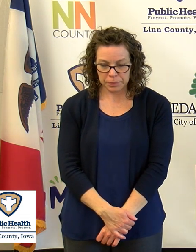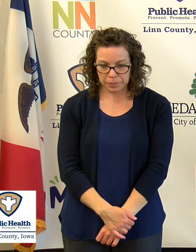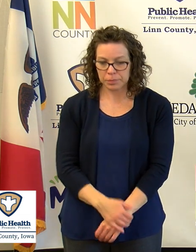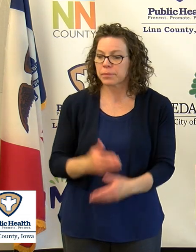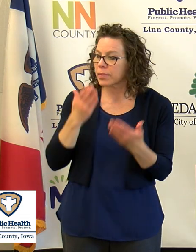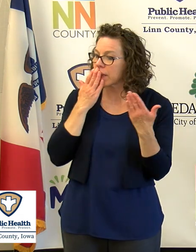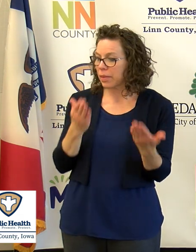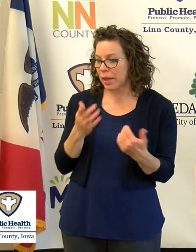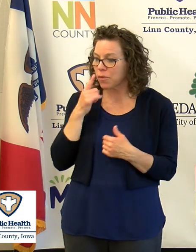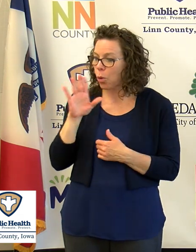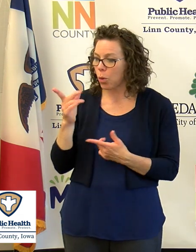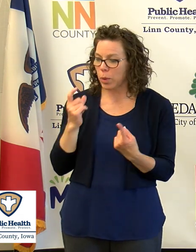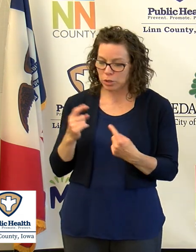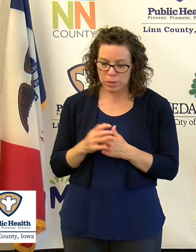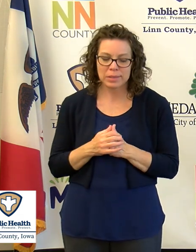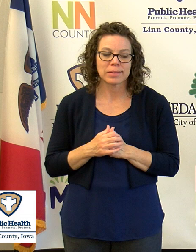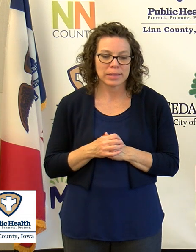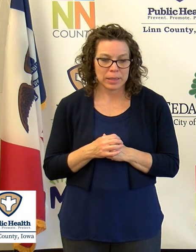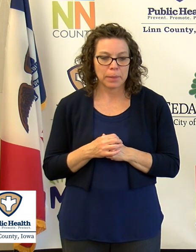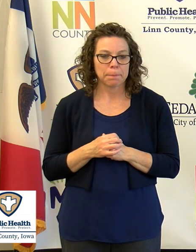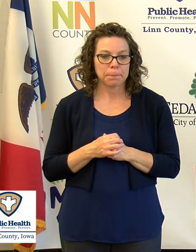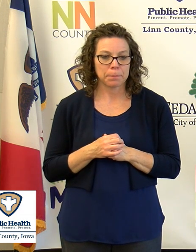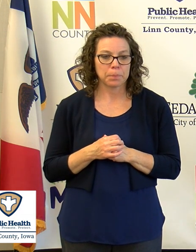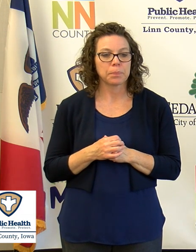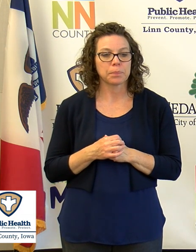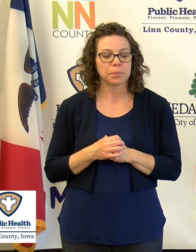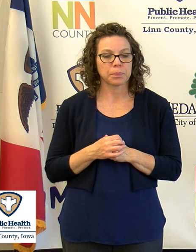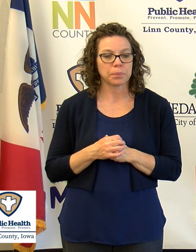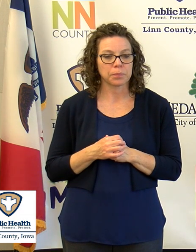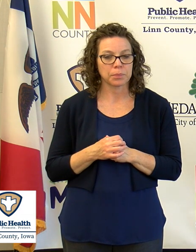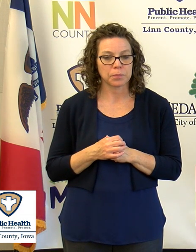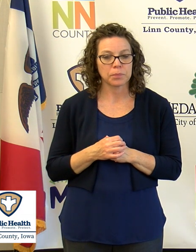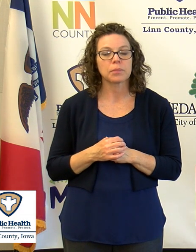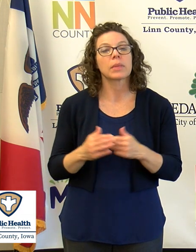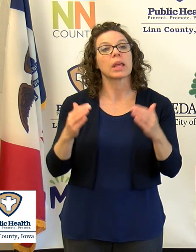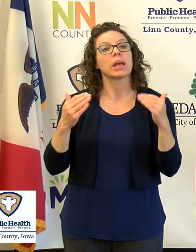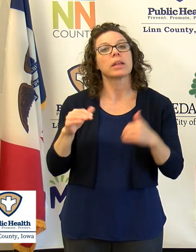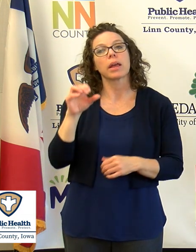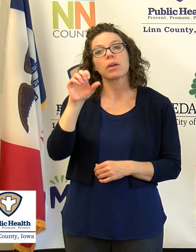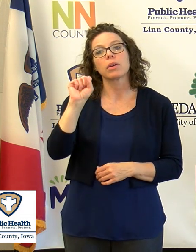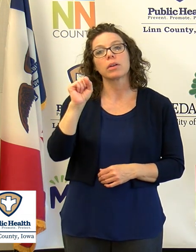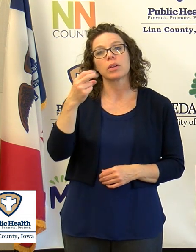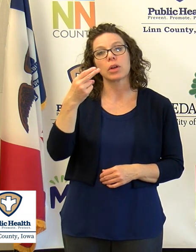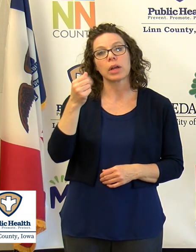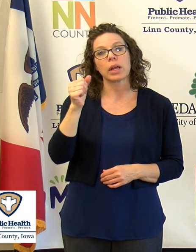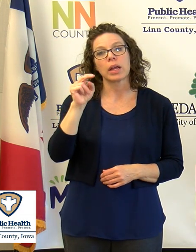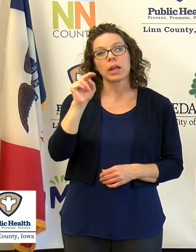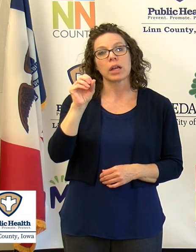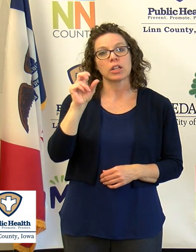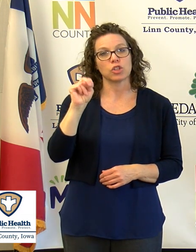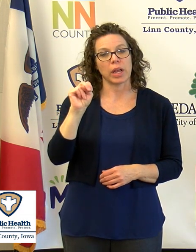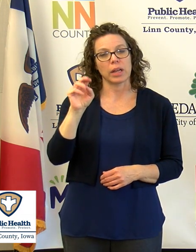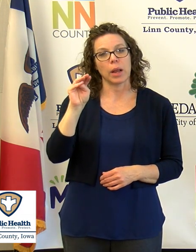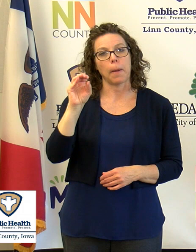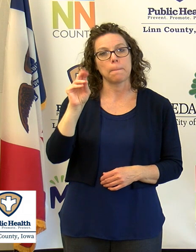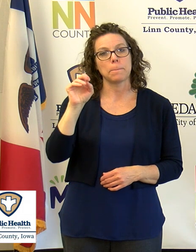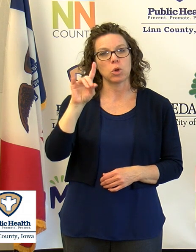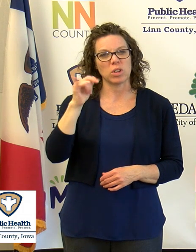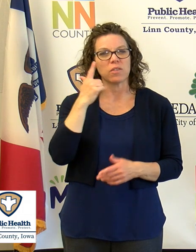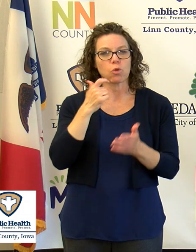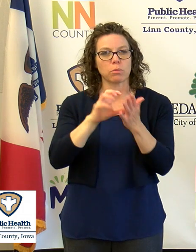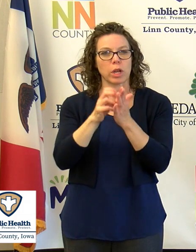Thank you, Michaela, for your questions. We'll take questions from Shannon Moody with Iowa News Now next. Shannon, go ahead with your question.